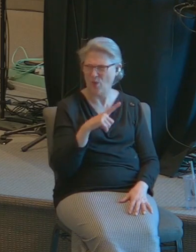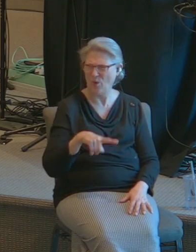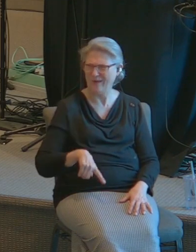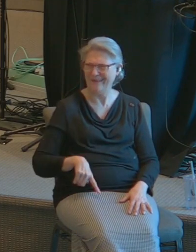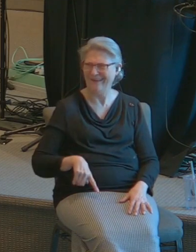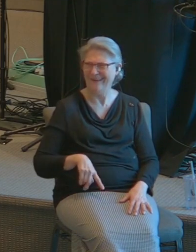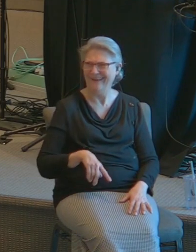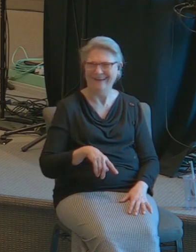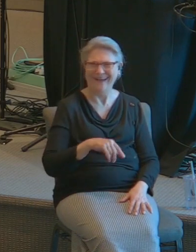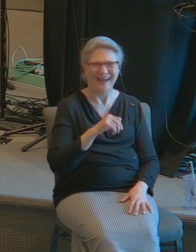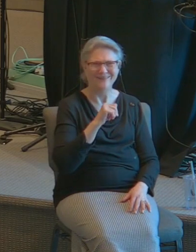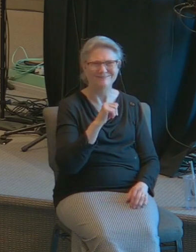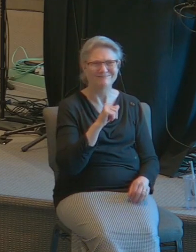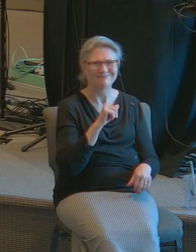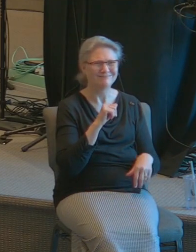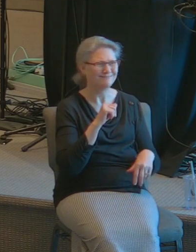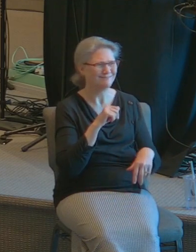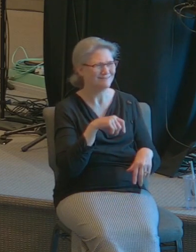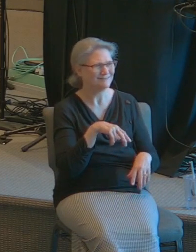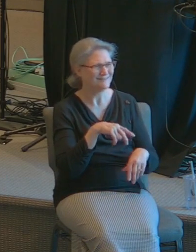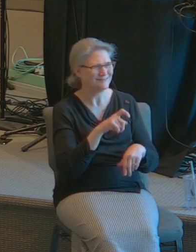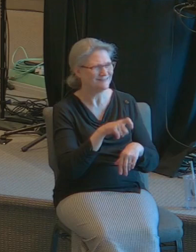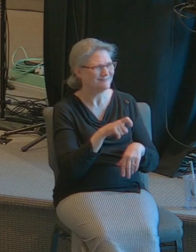don't really need anything from the supermarket